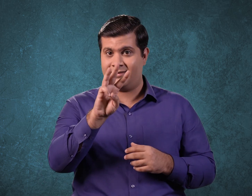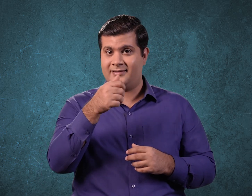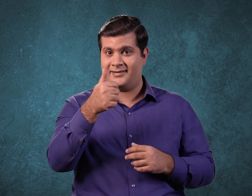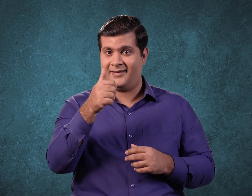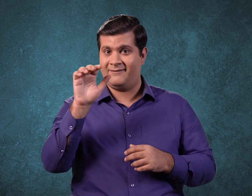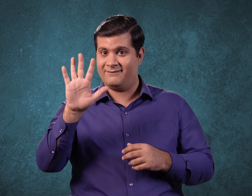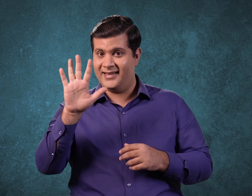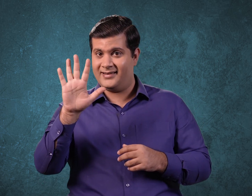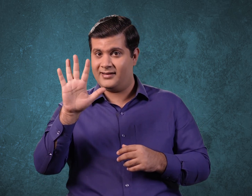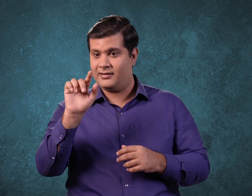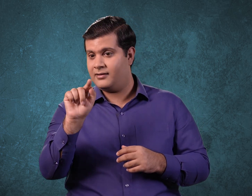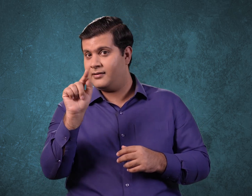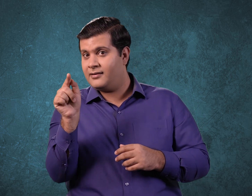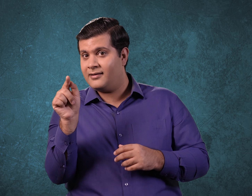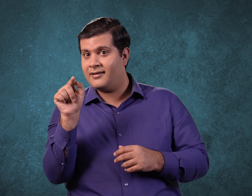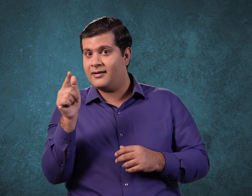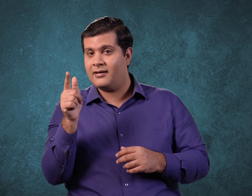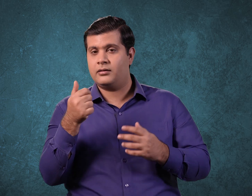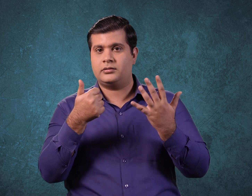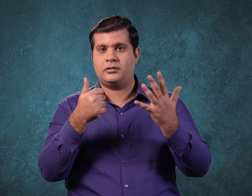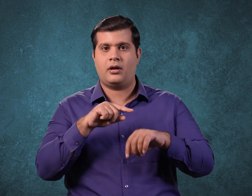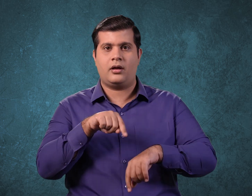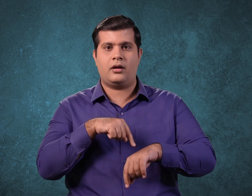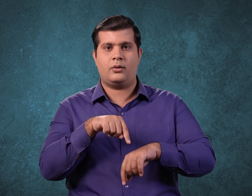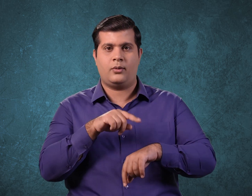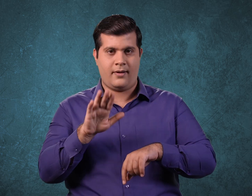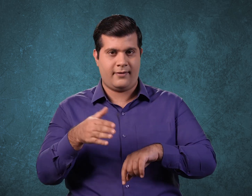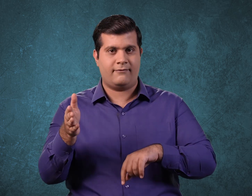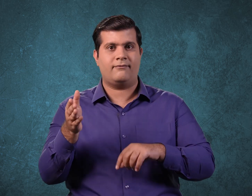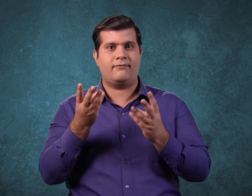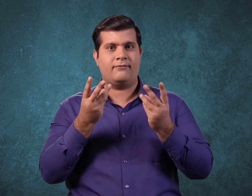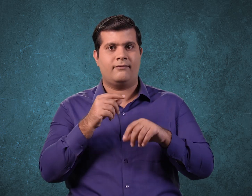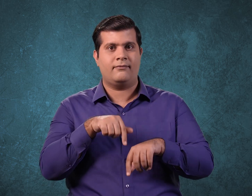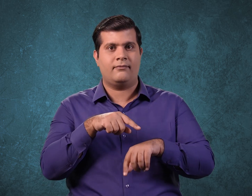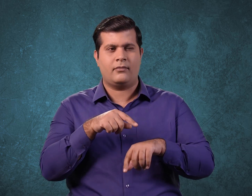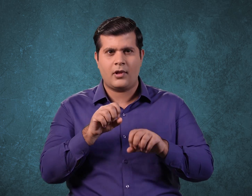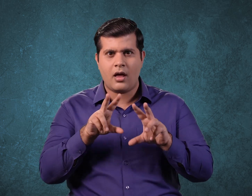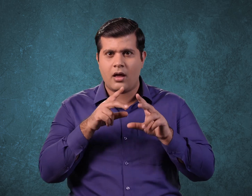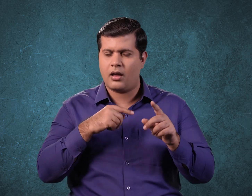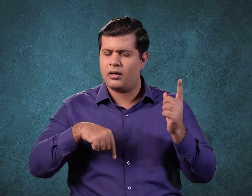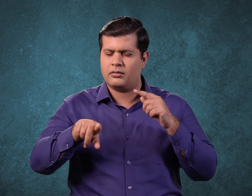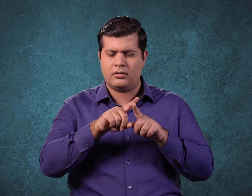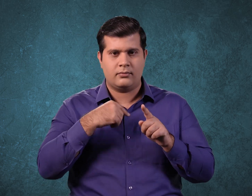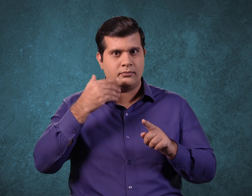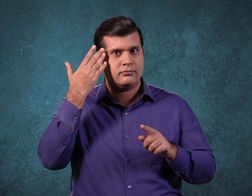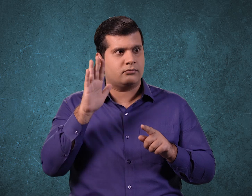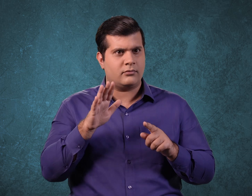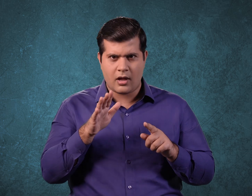In reality, takes 365 days and 6 hours. Like you, even I was not aware about this.